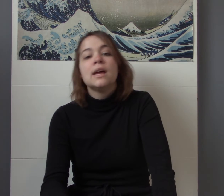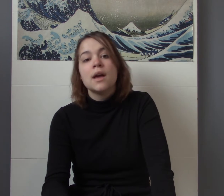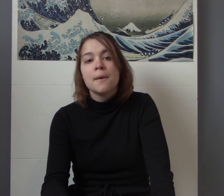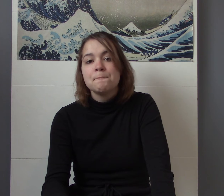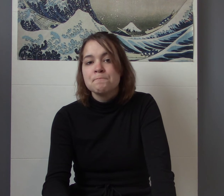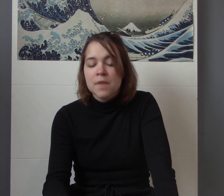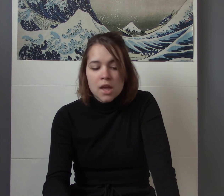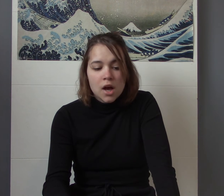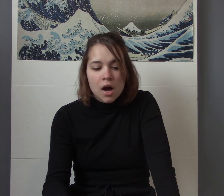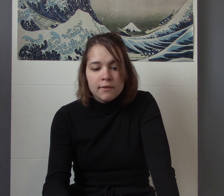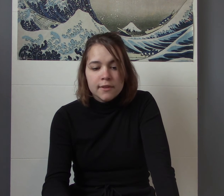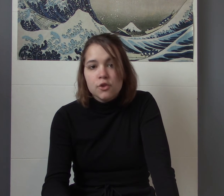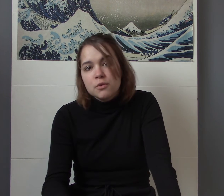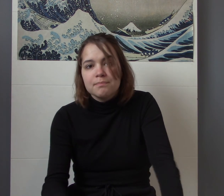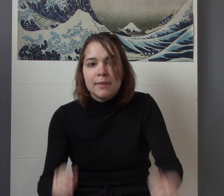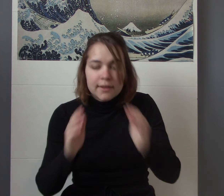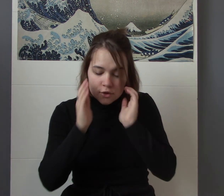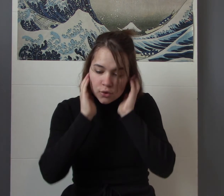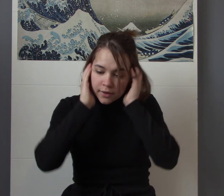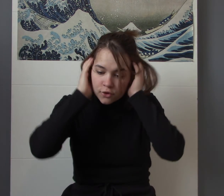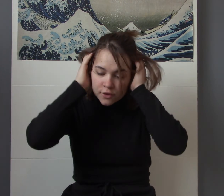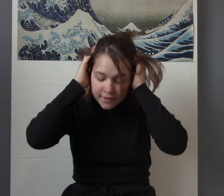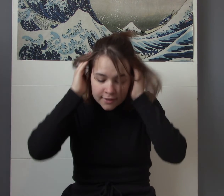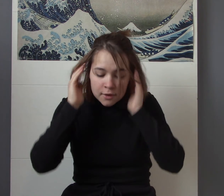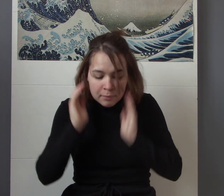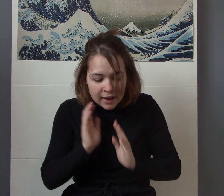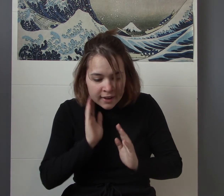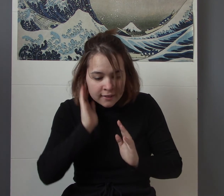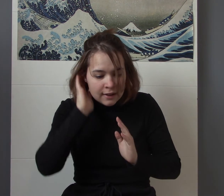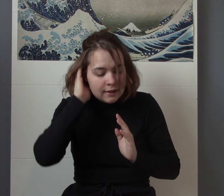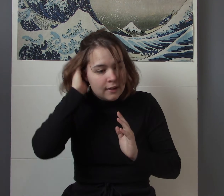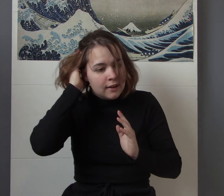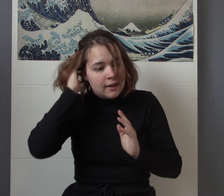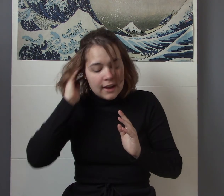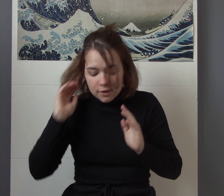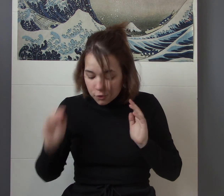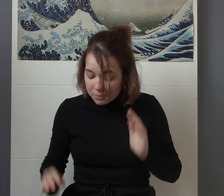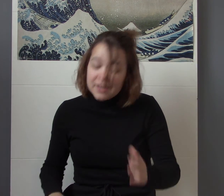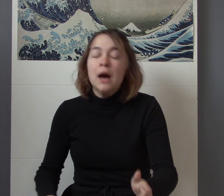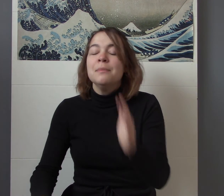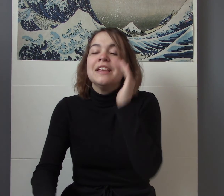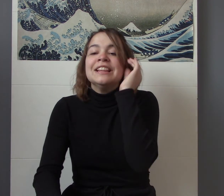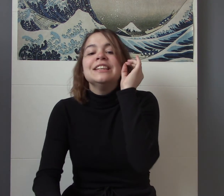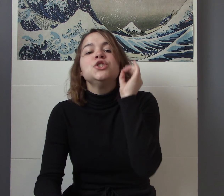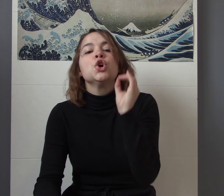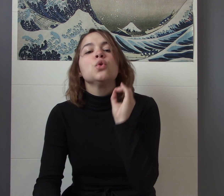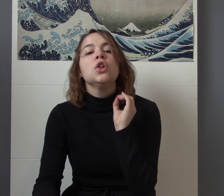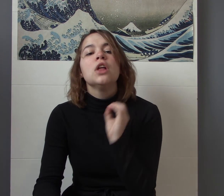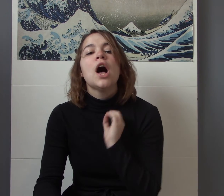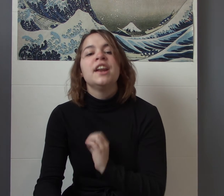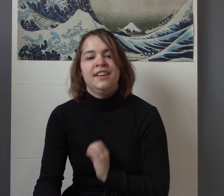so obviously she makes the choice she says goodbye and becomes a literal goddess